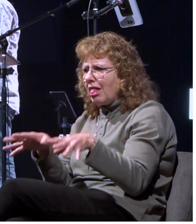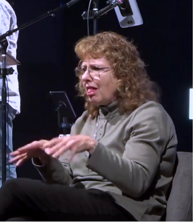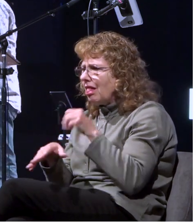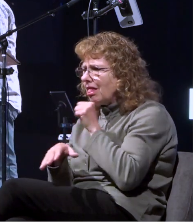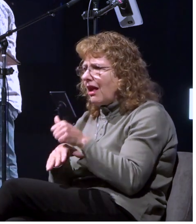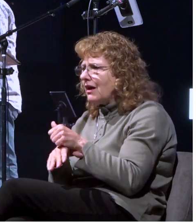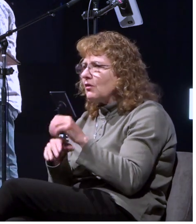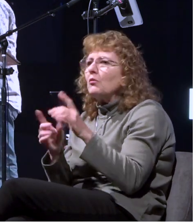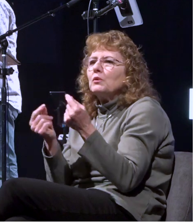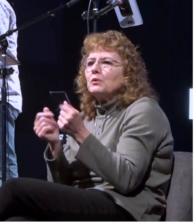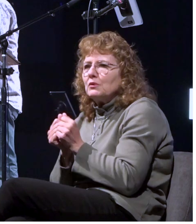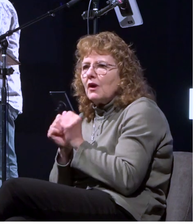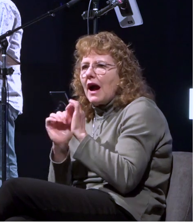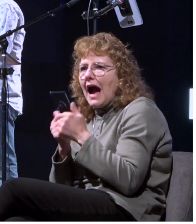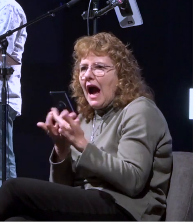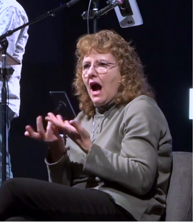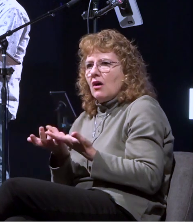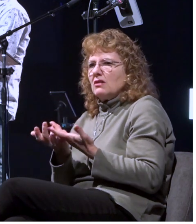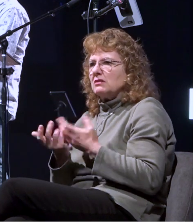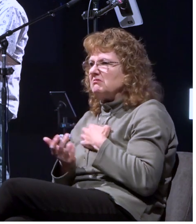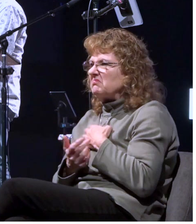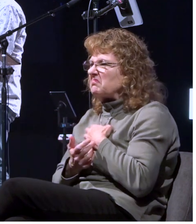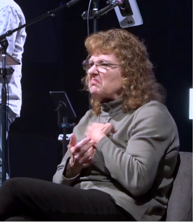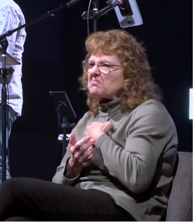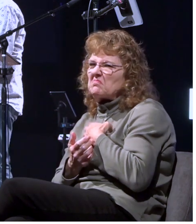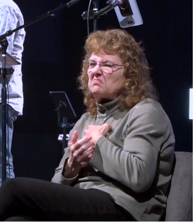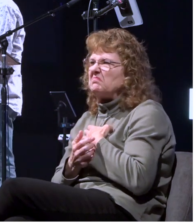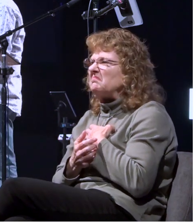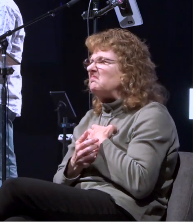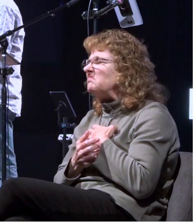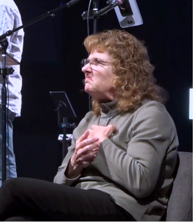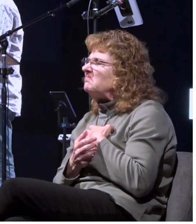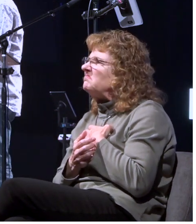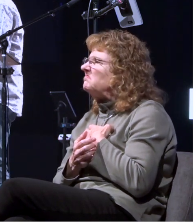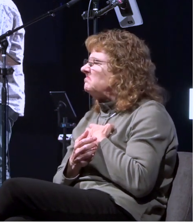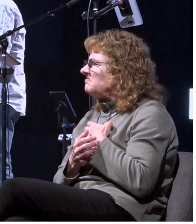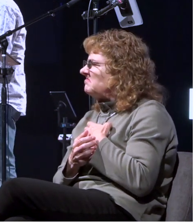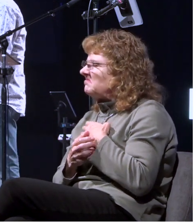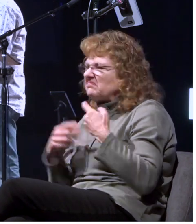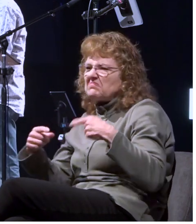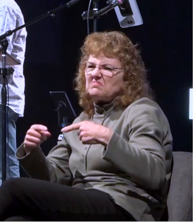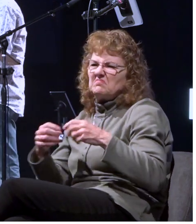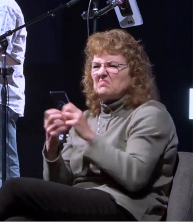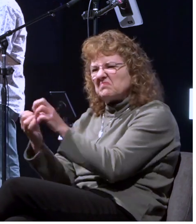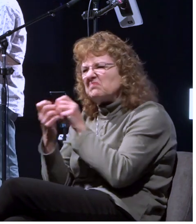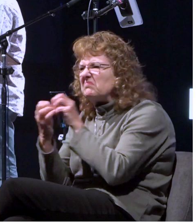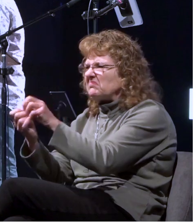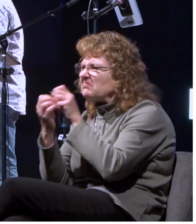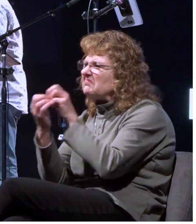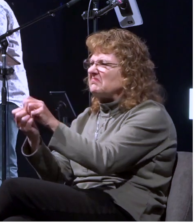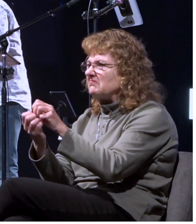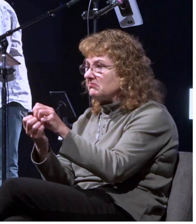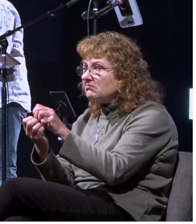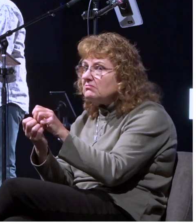decision right do you grumble do you complain do you argue do you trash your boss